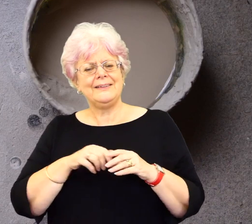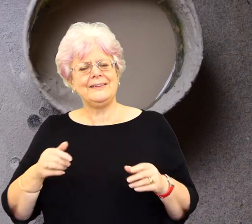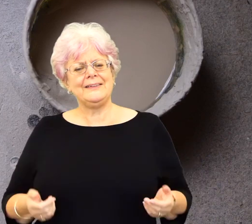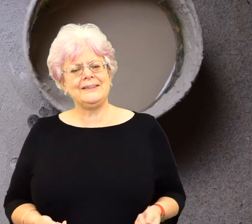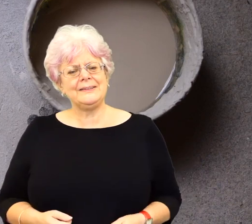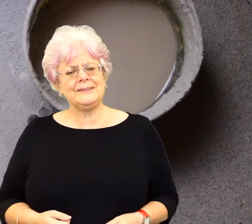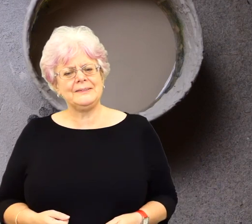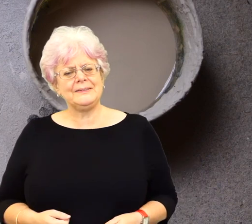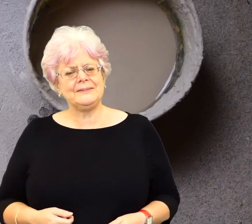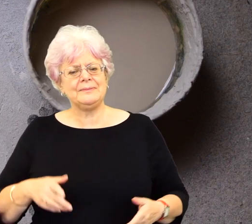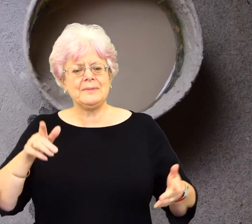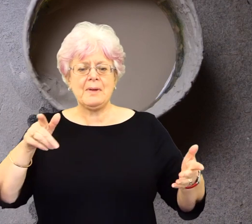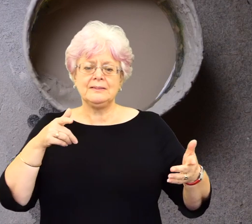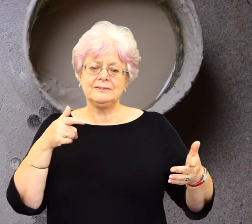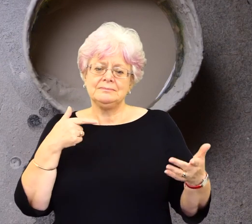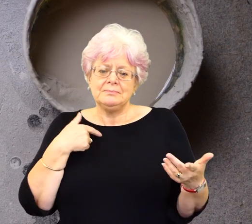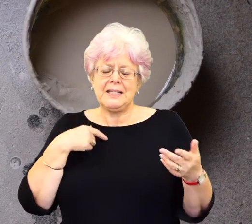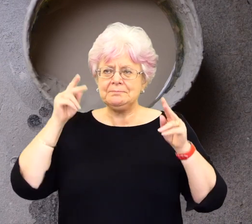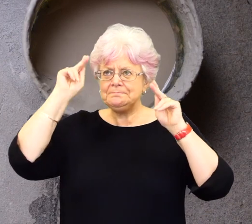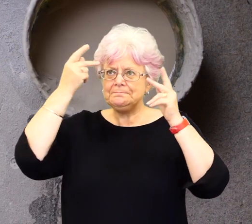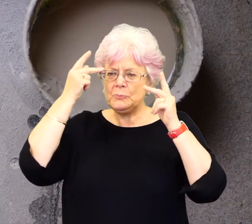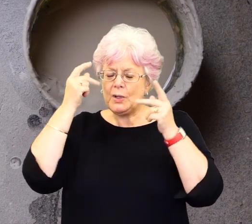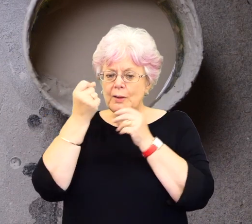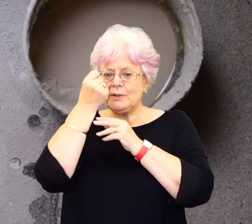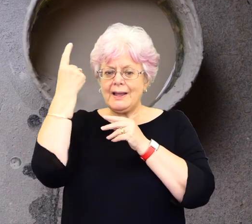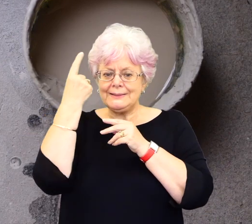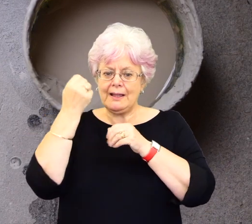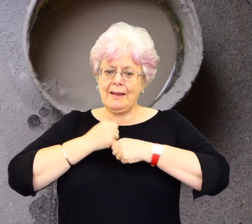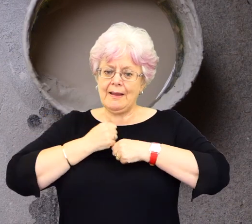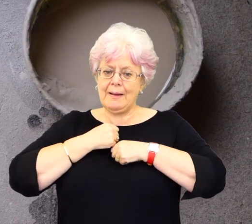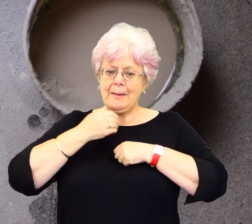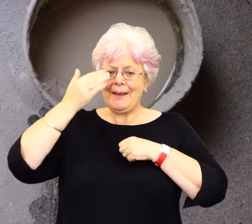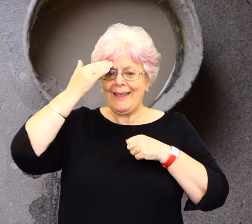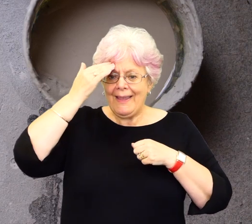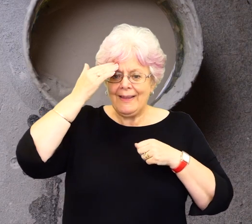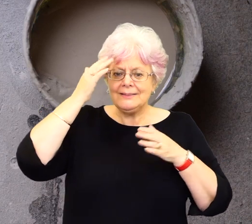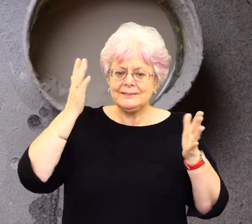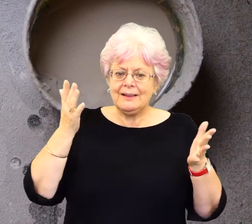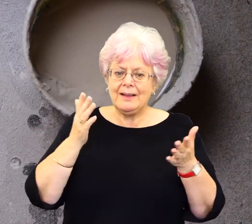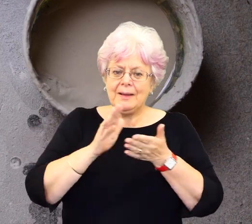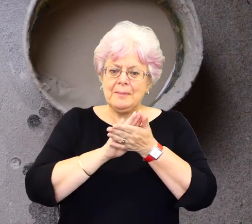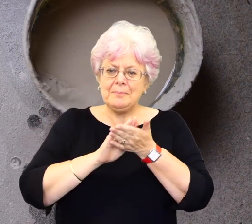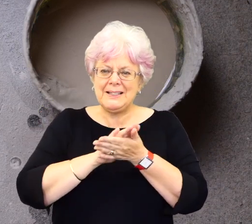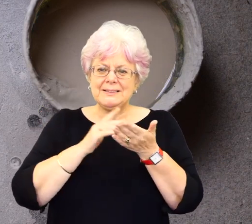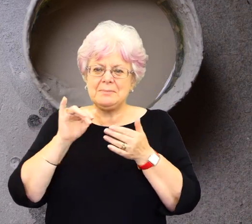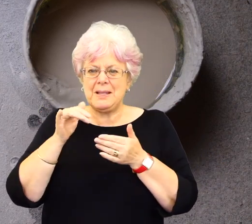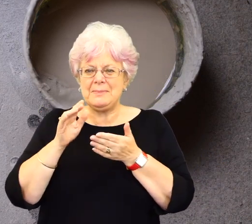tend to work more in the medium then, but, but I also, I do try and work out an idea in my head or a very quick, quick doodle beforehand, but